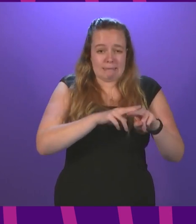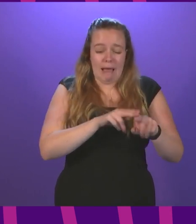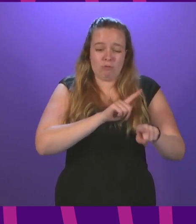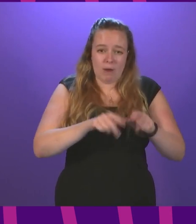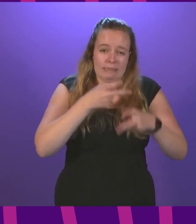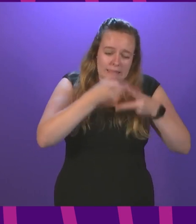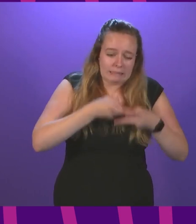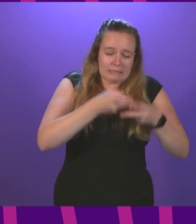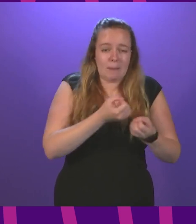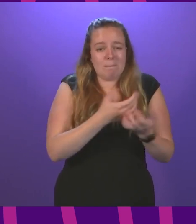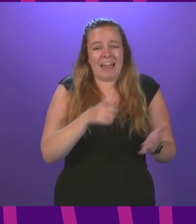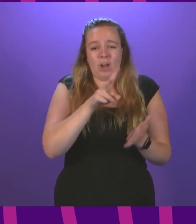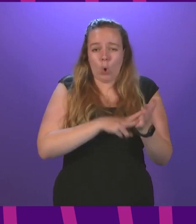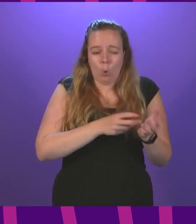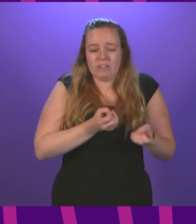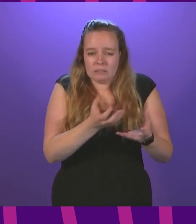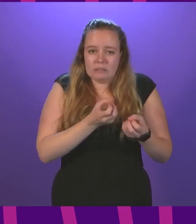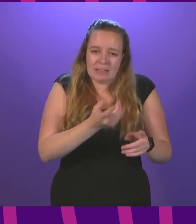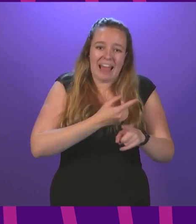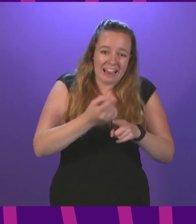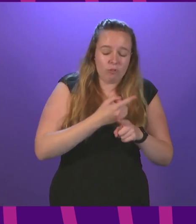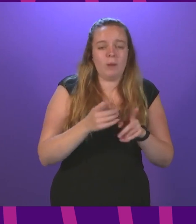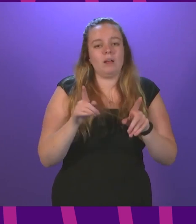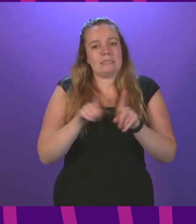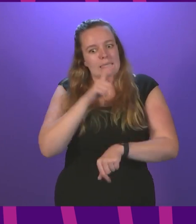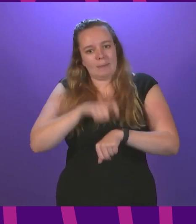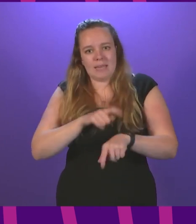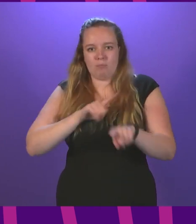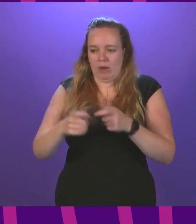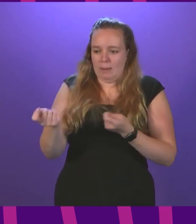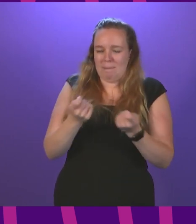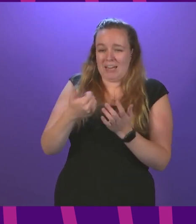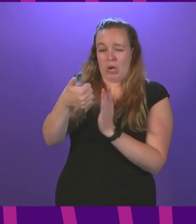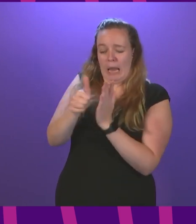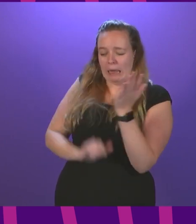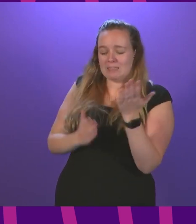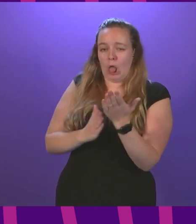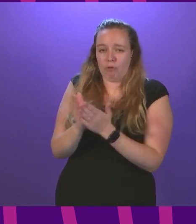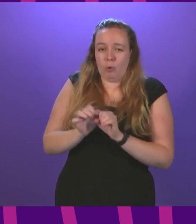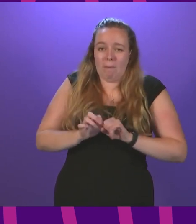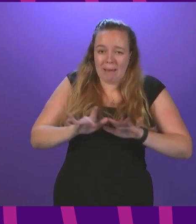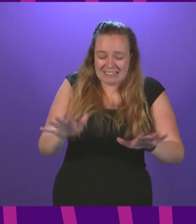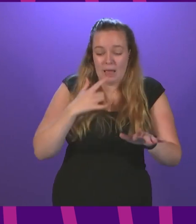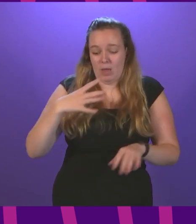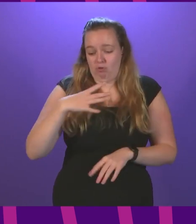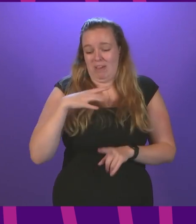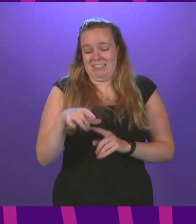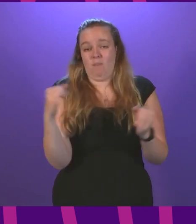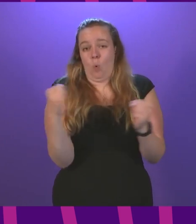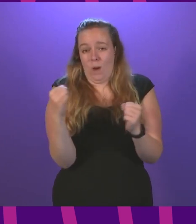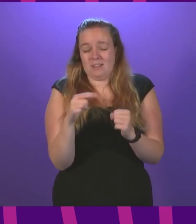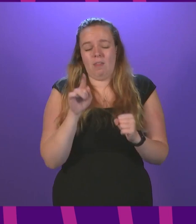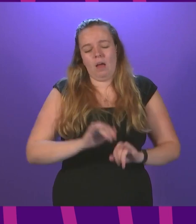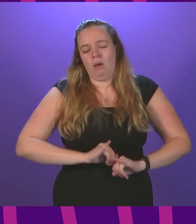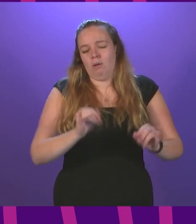care for hundreds of COVID admissions every week, while also dealing with the backlog built up during the pandemic and preparing for winter. This is